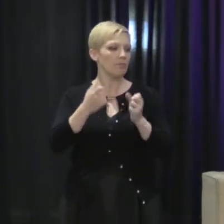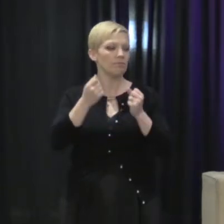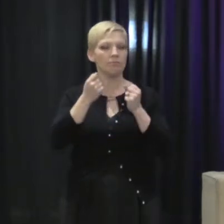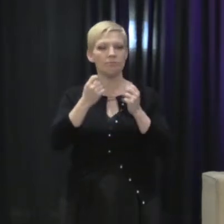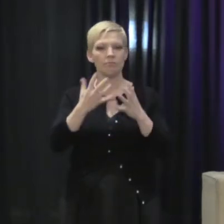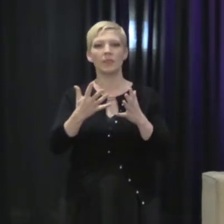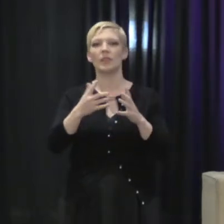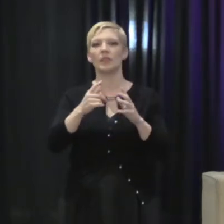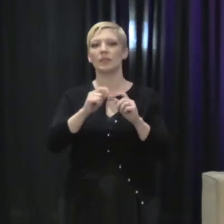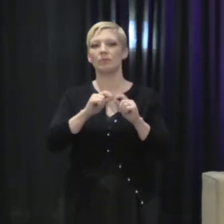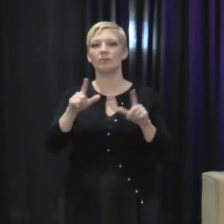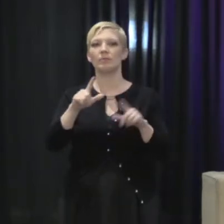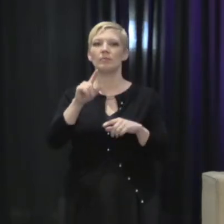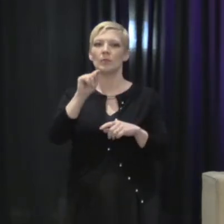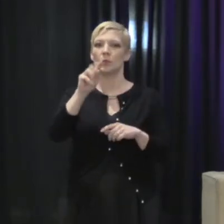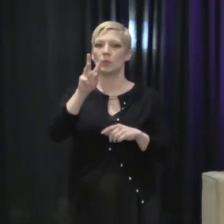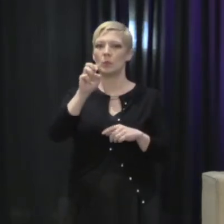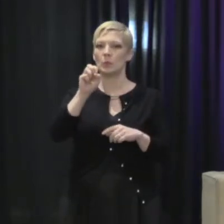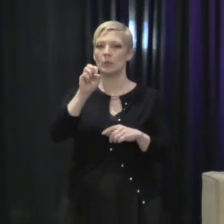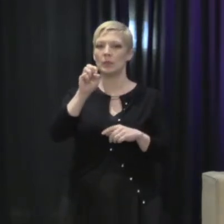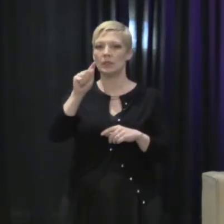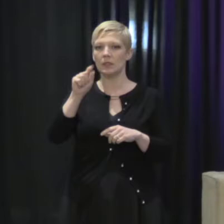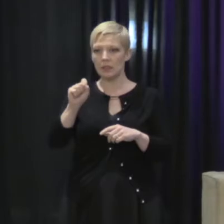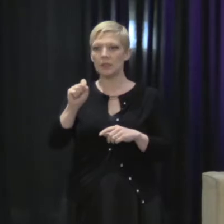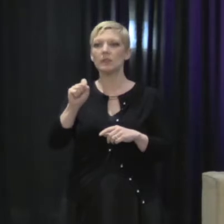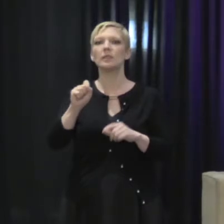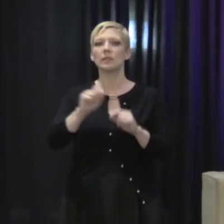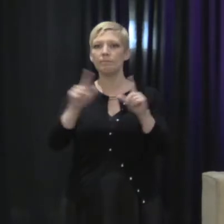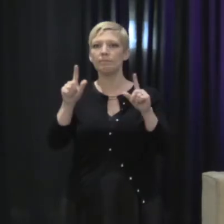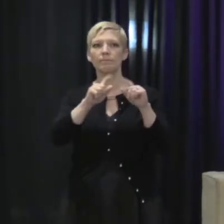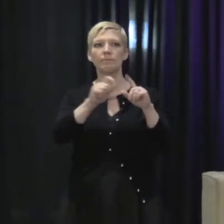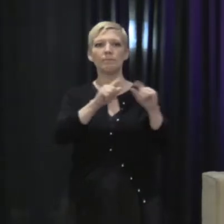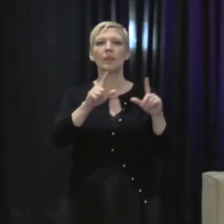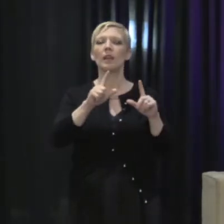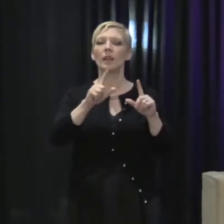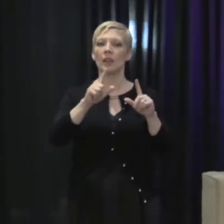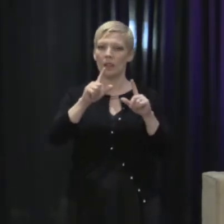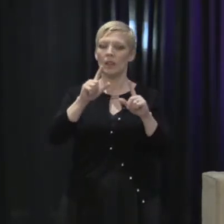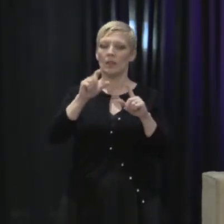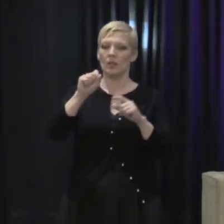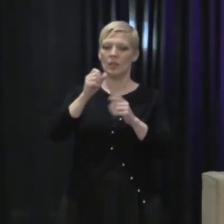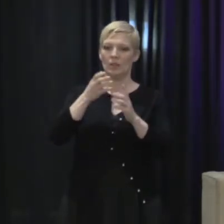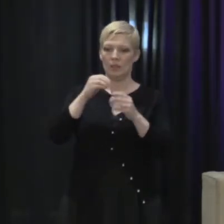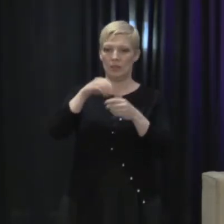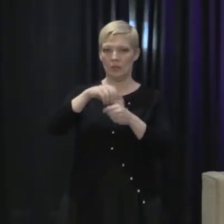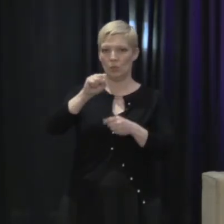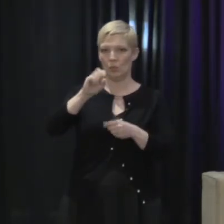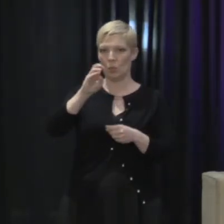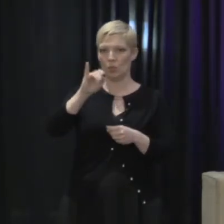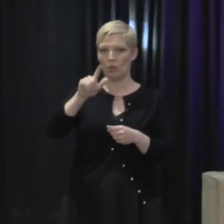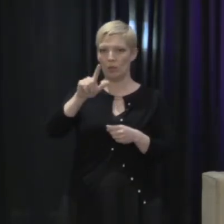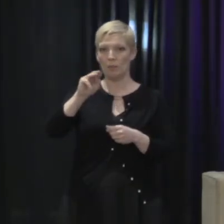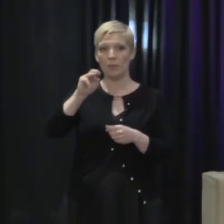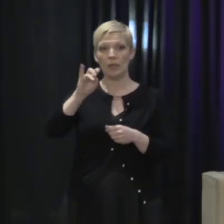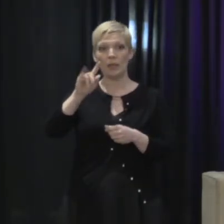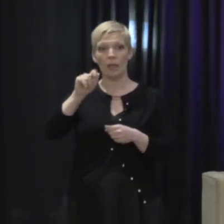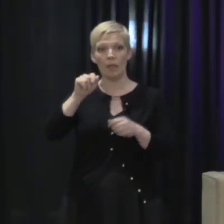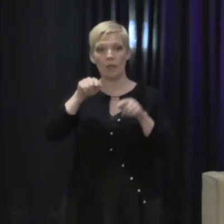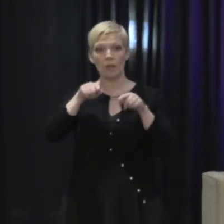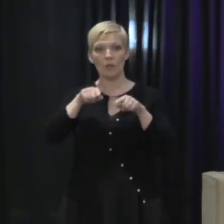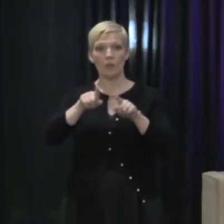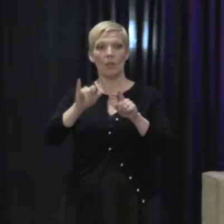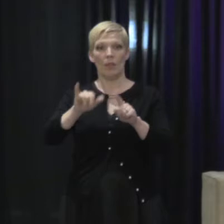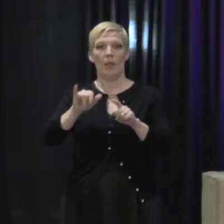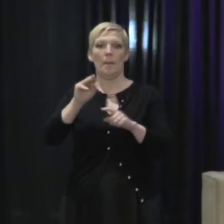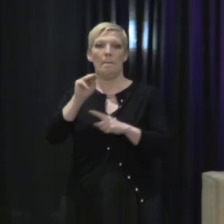tweets that we are all familiar with and the social media impressions that we saw in the wake of the